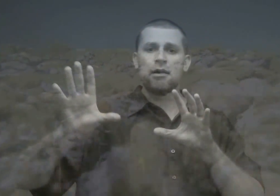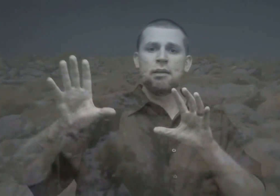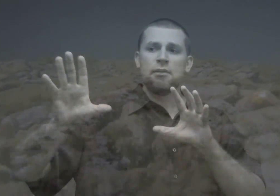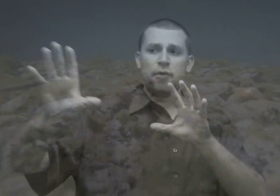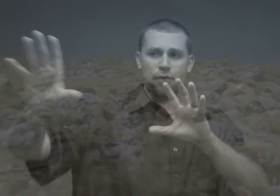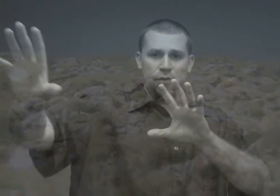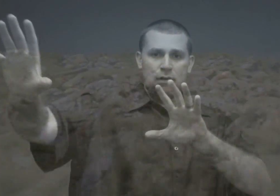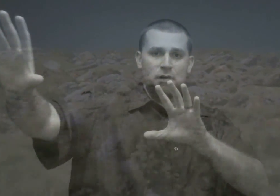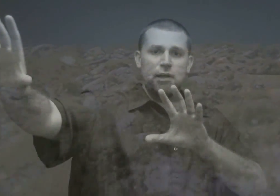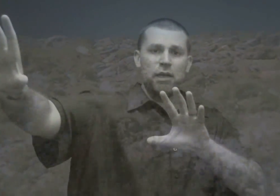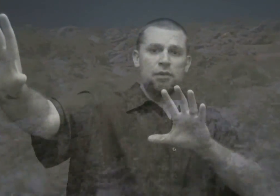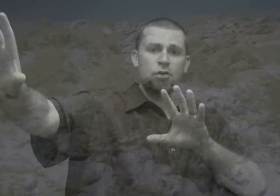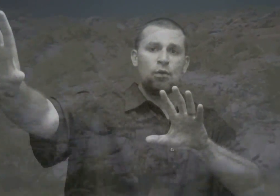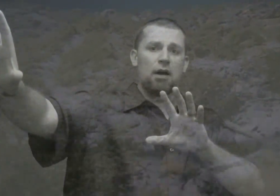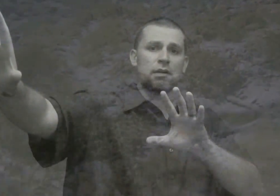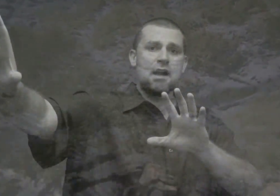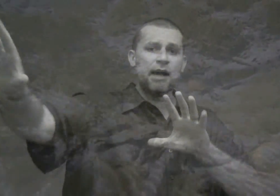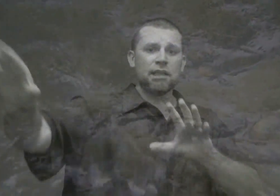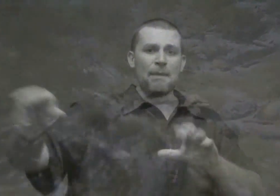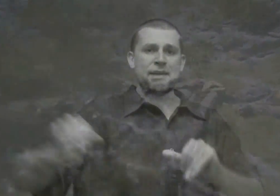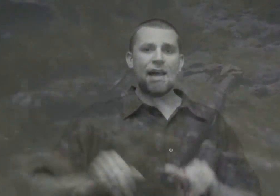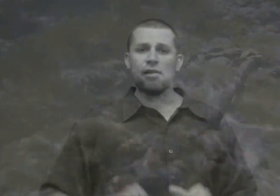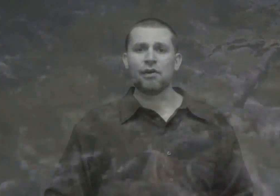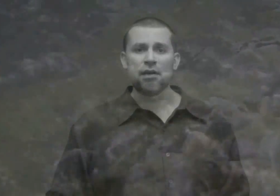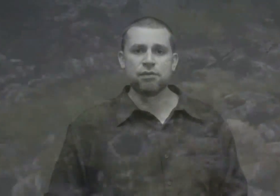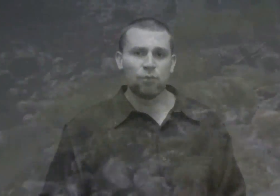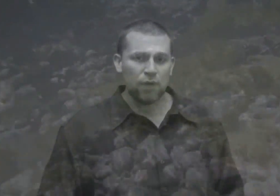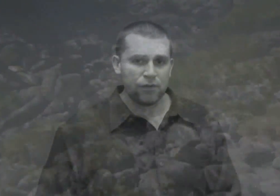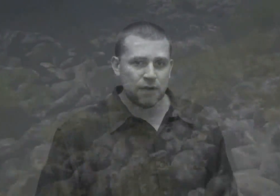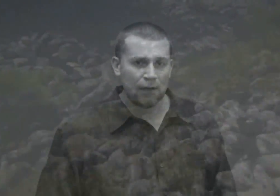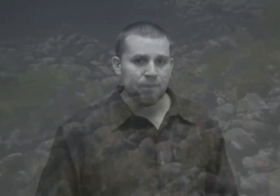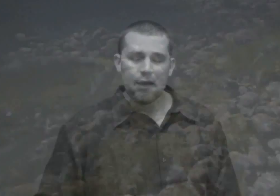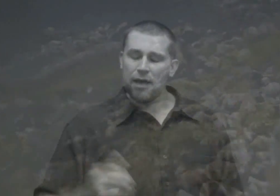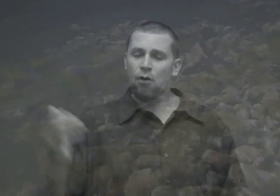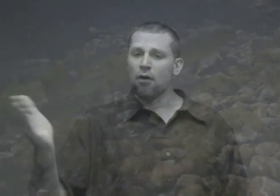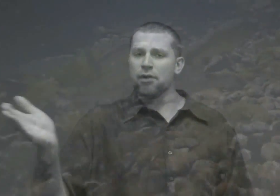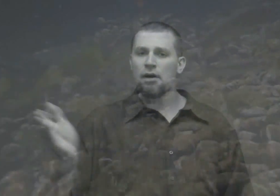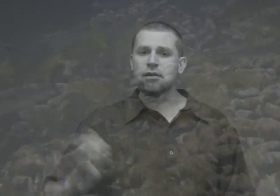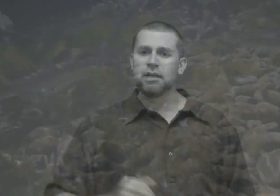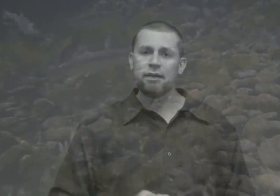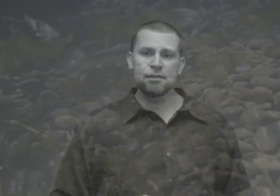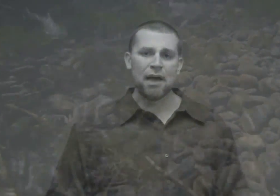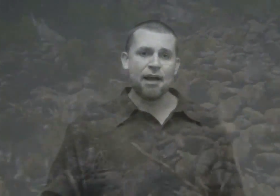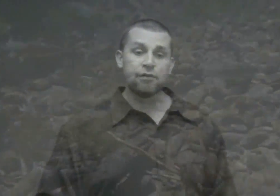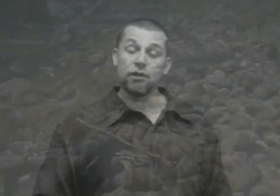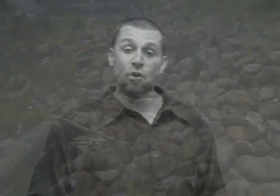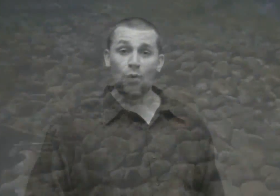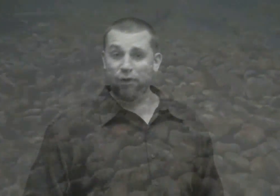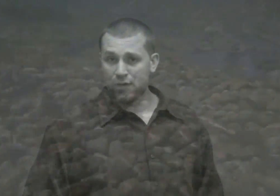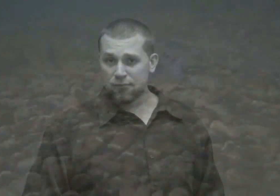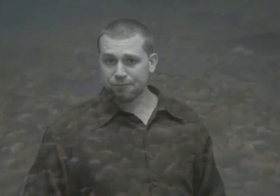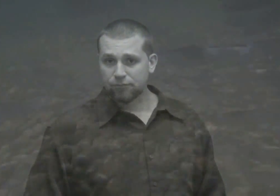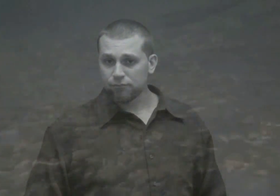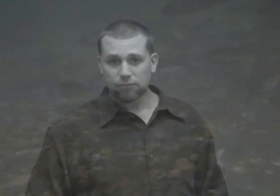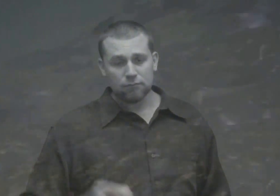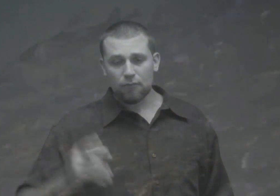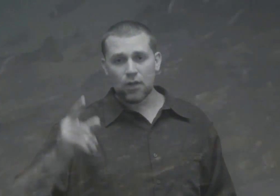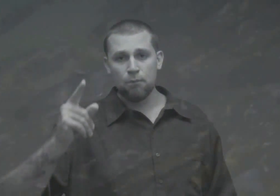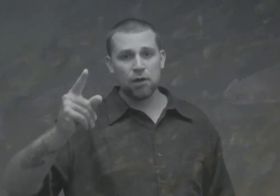further into ungodly mentalities and reasoning and all the unclean desires that go with it. But